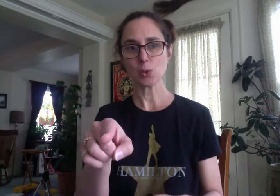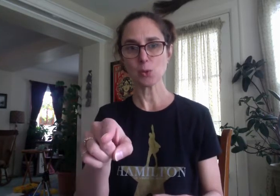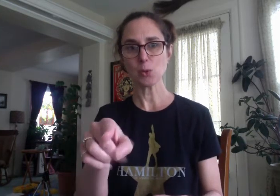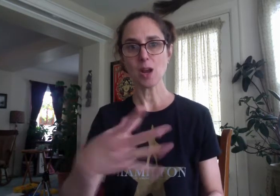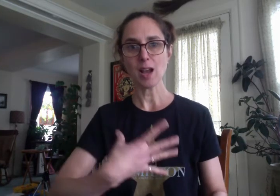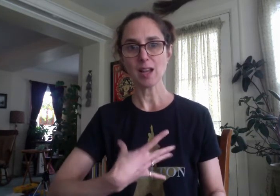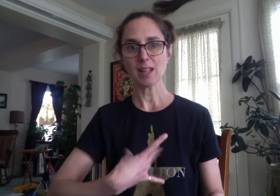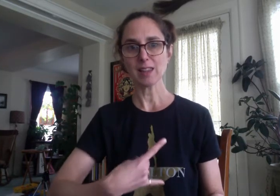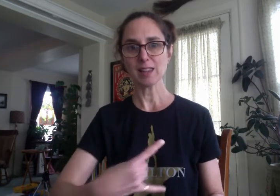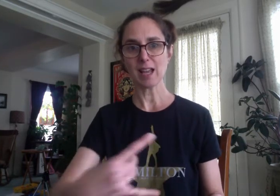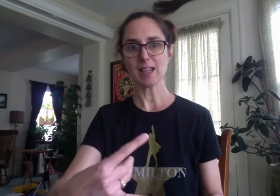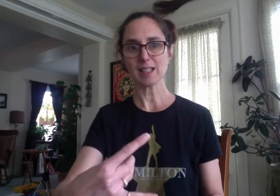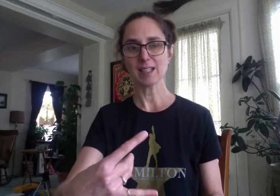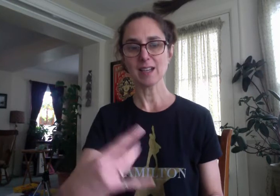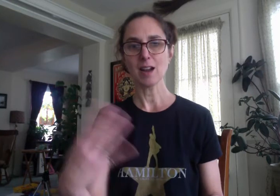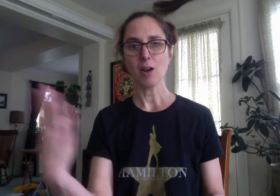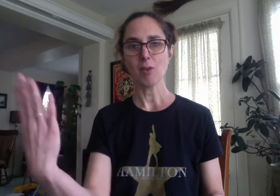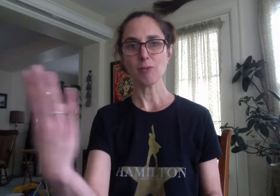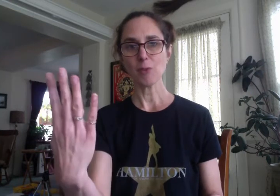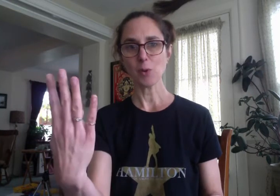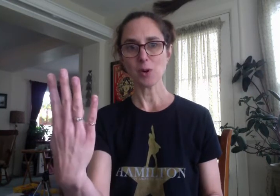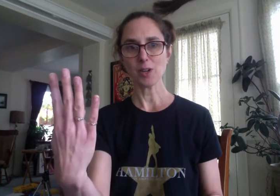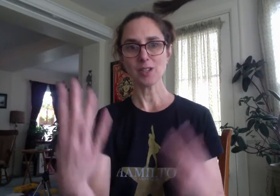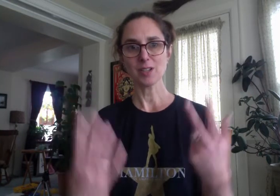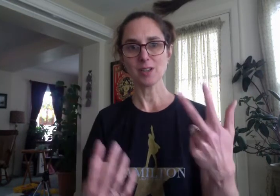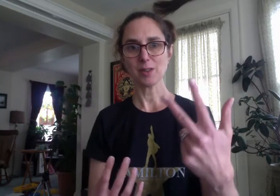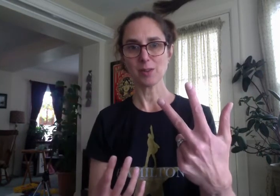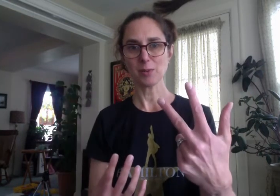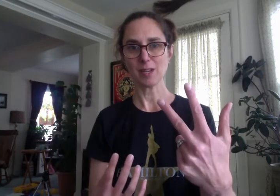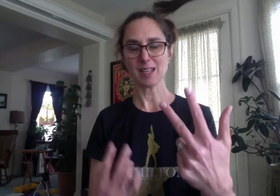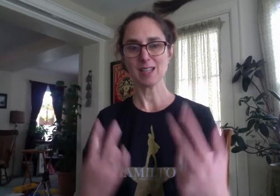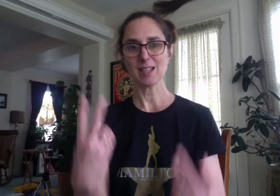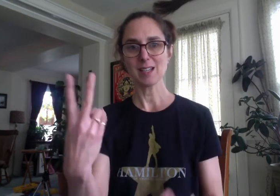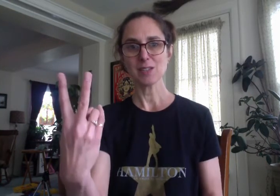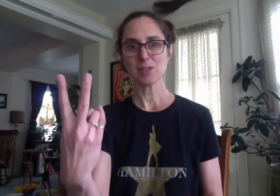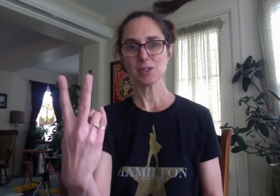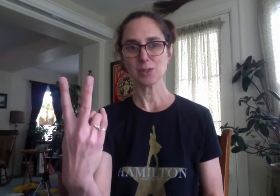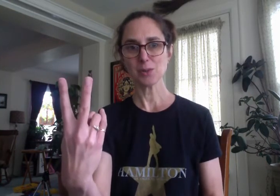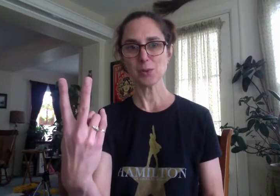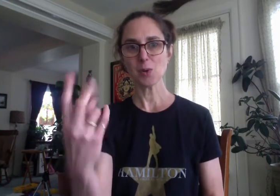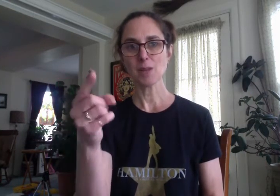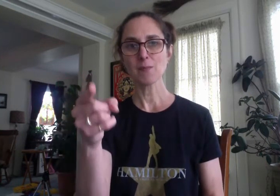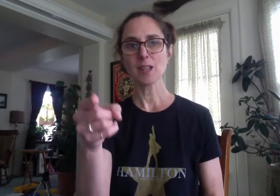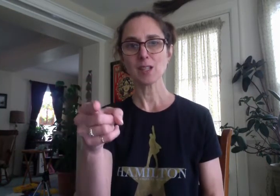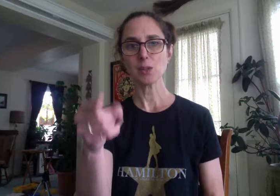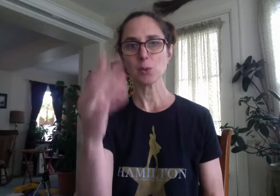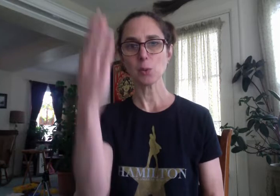like four three two you'll